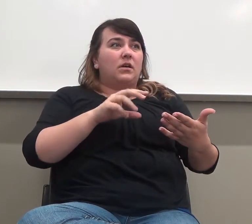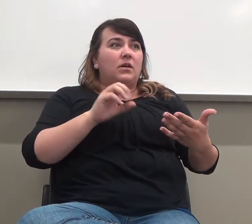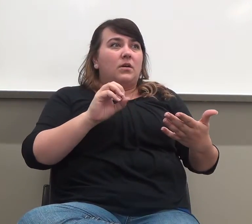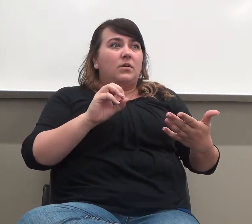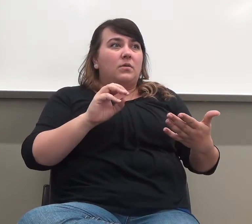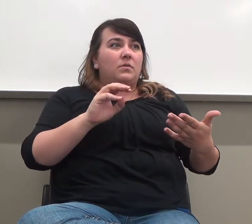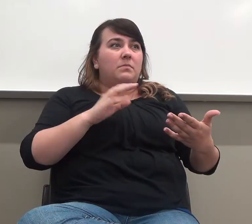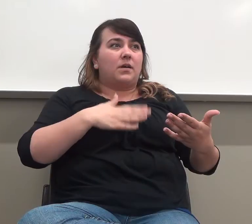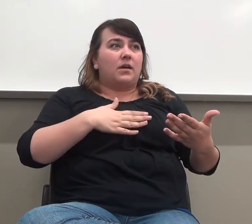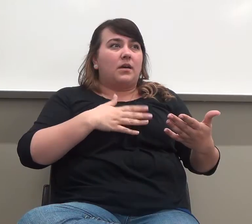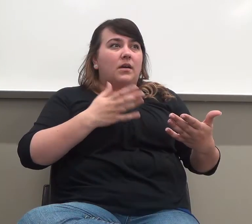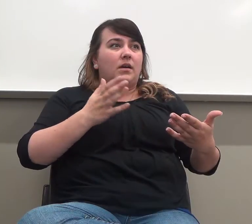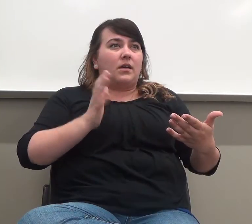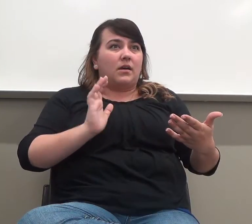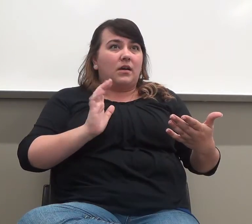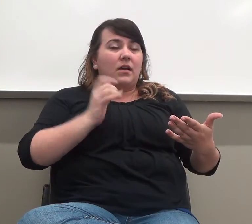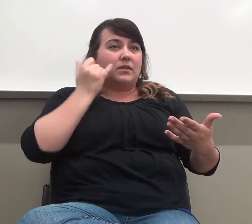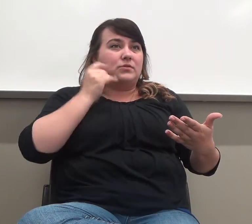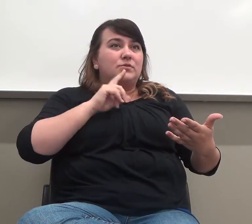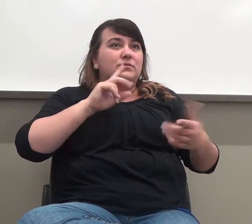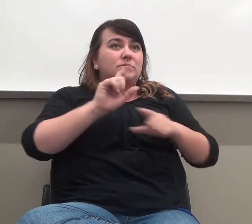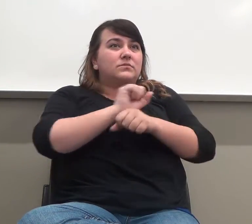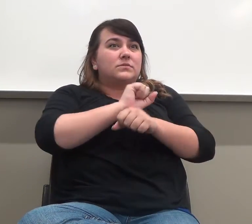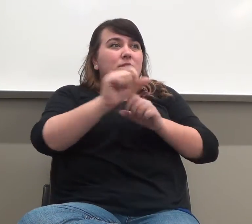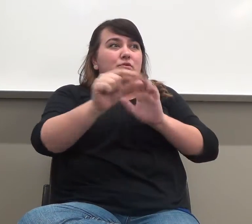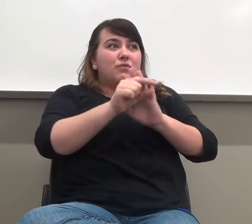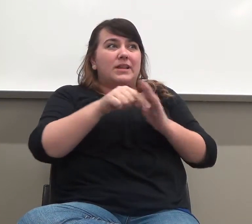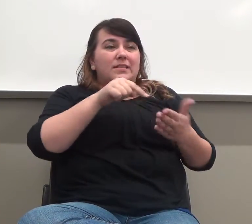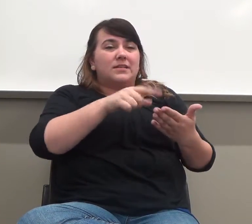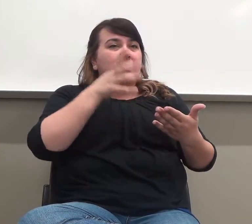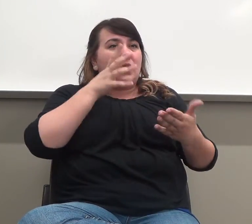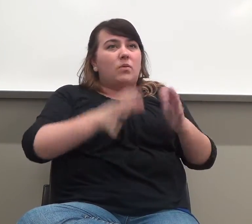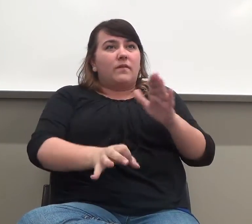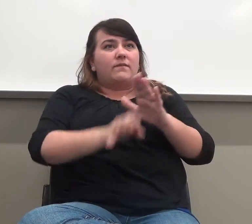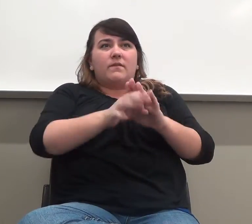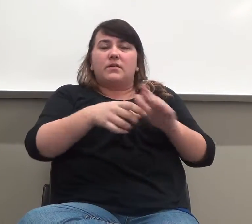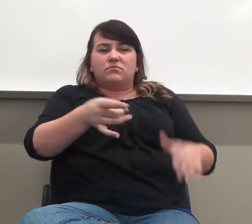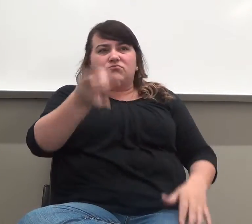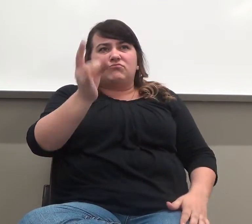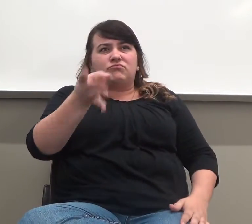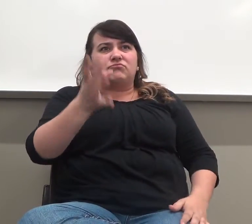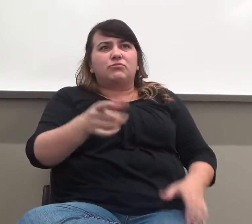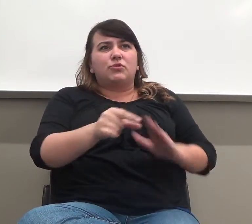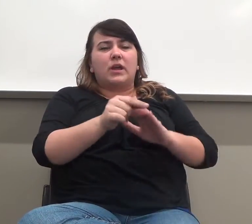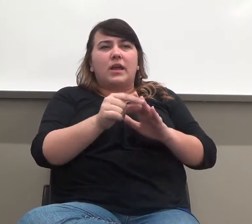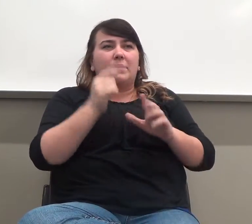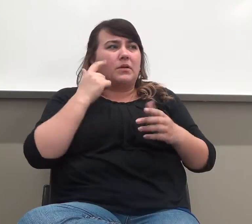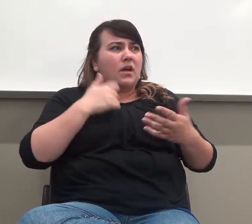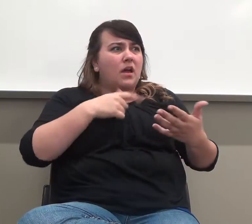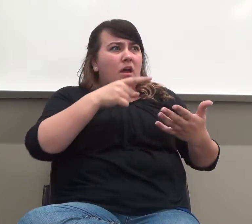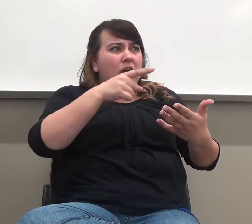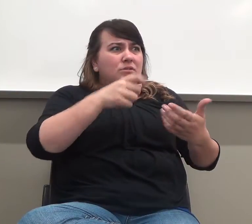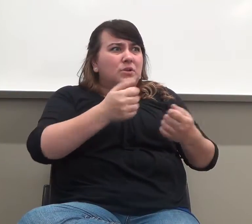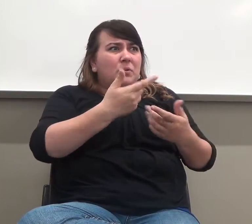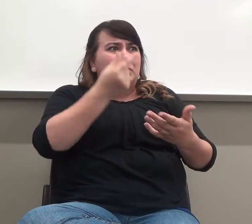if she had really graded this, I would have gotten a really bad grade because I had just hundreds of little green marks down there.